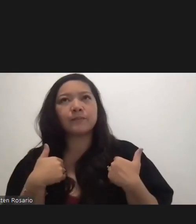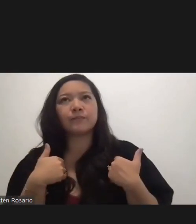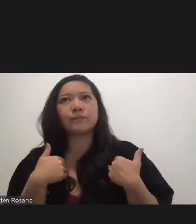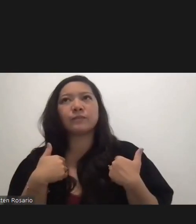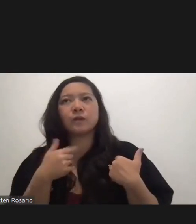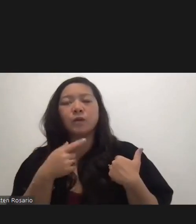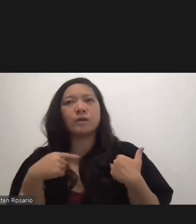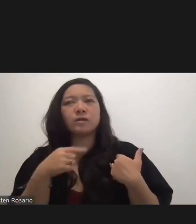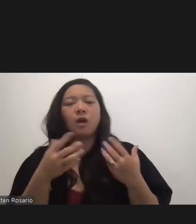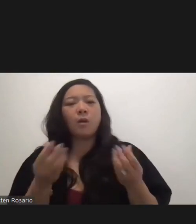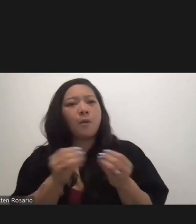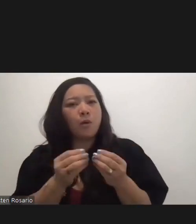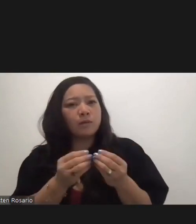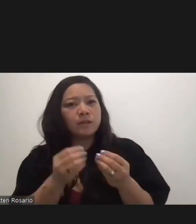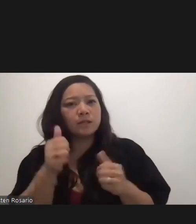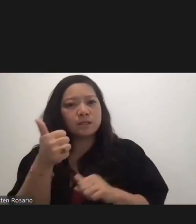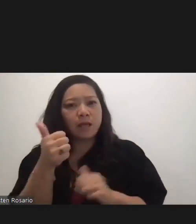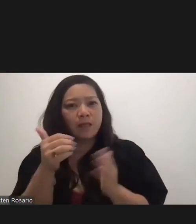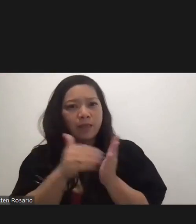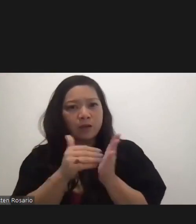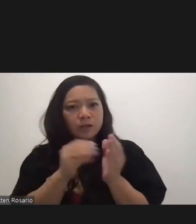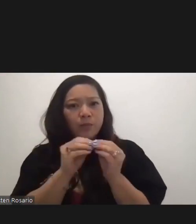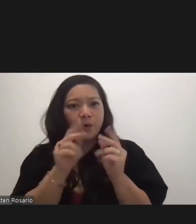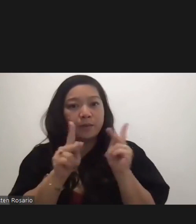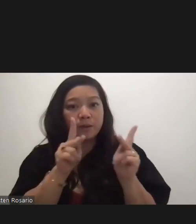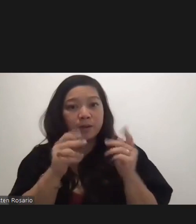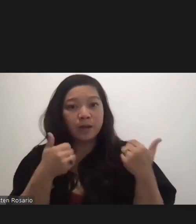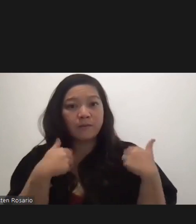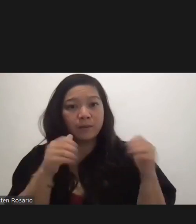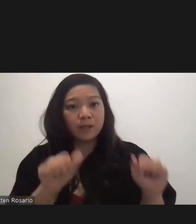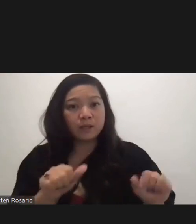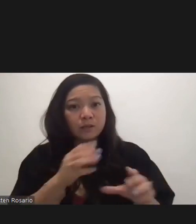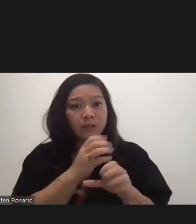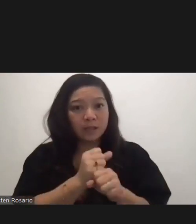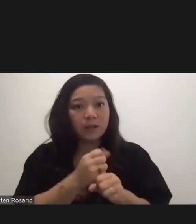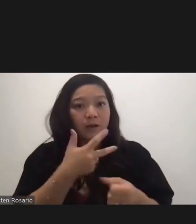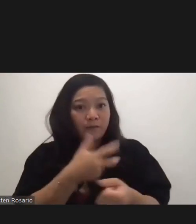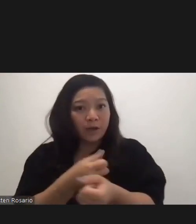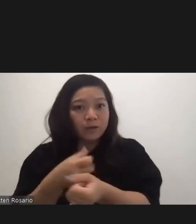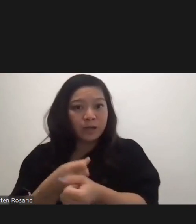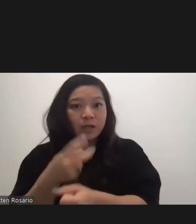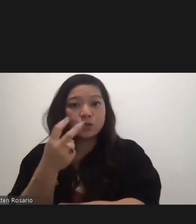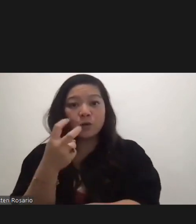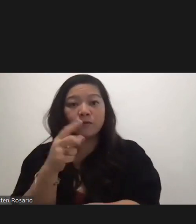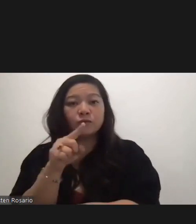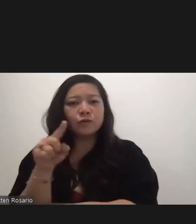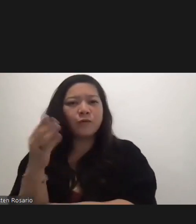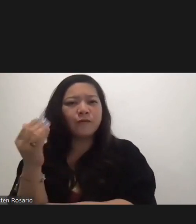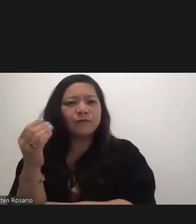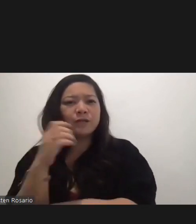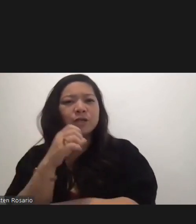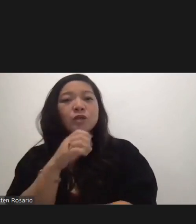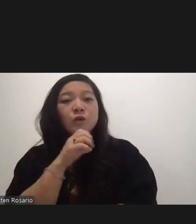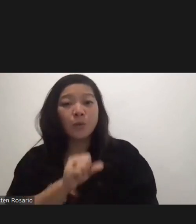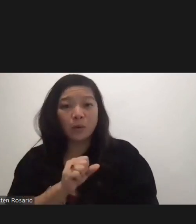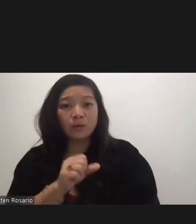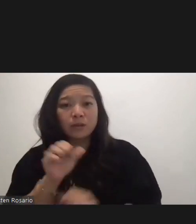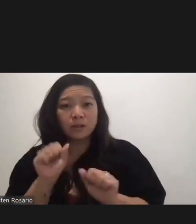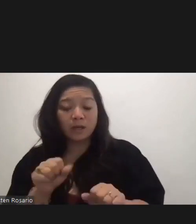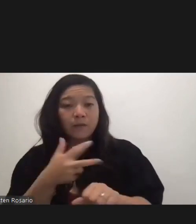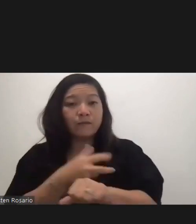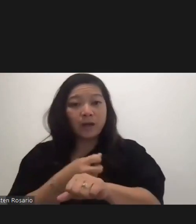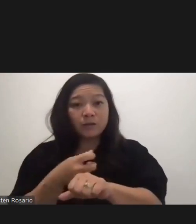because over 10,000 more people have become illegible to get vaccinated, the 12 to 15-year-olds. So, that's a big, big boom. And I